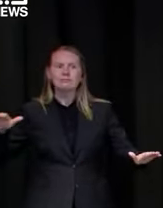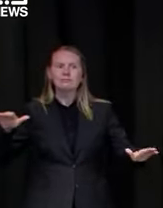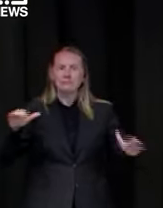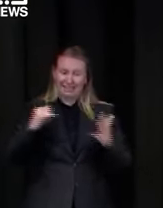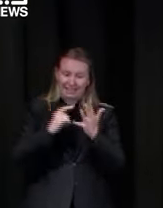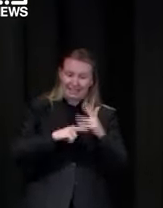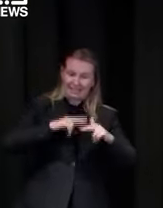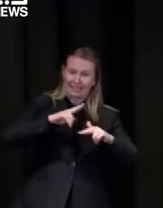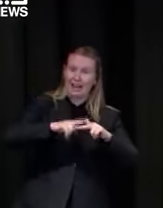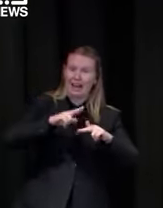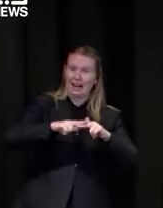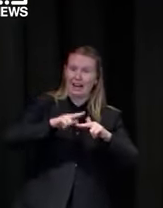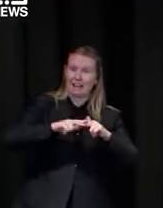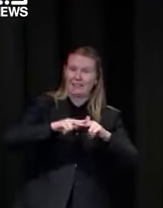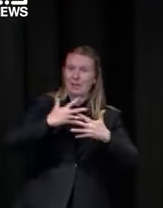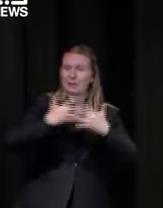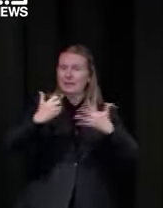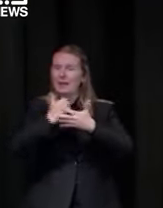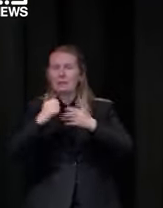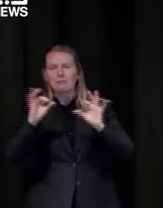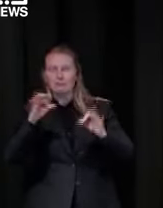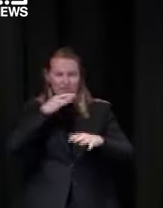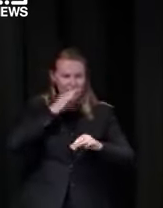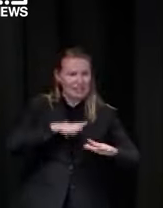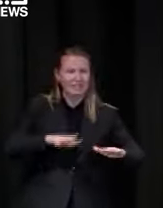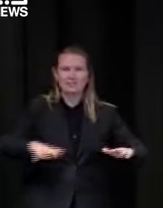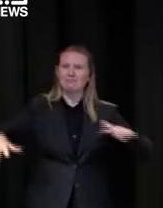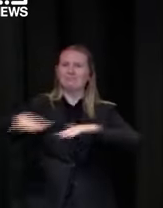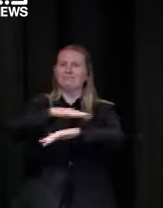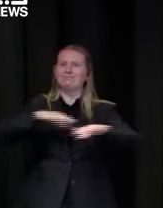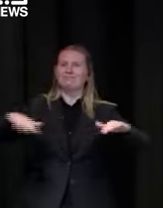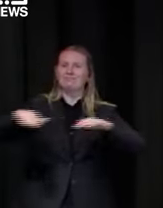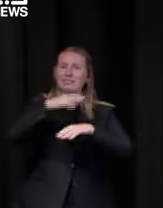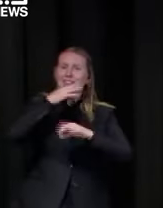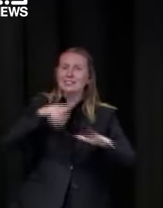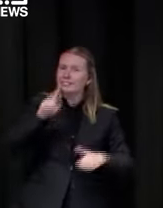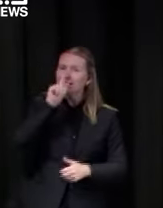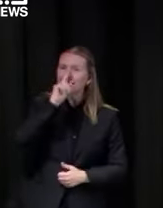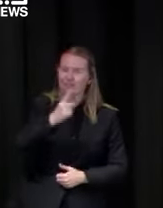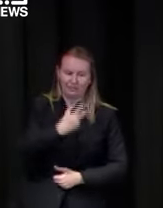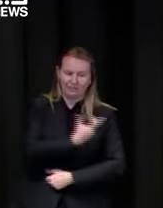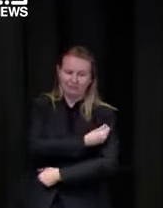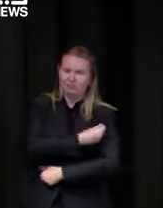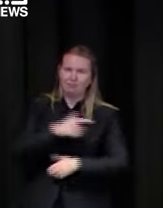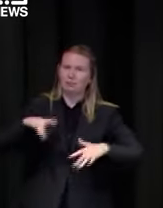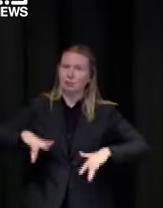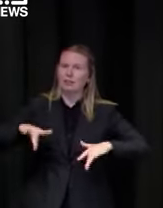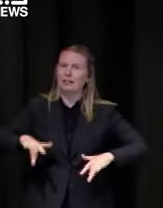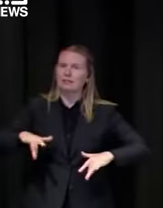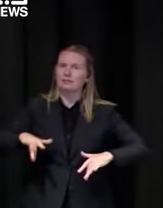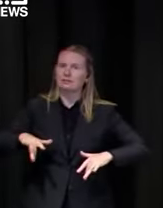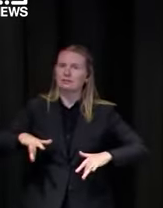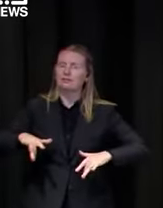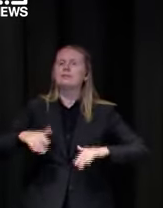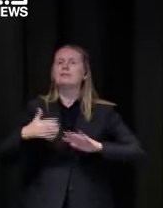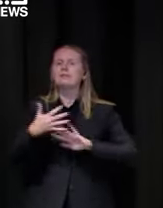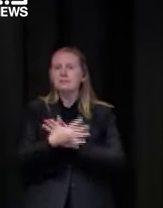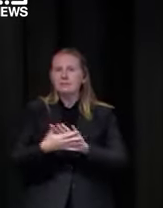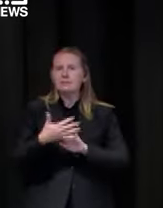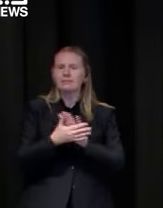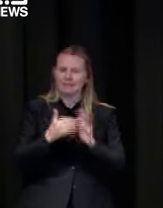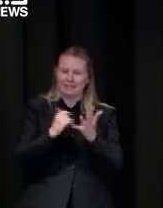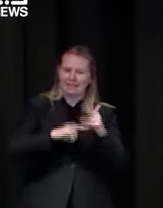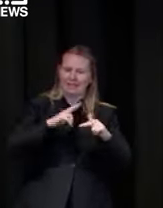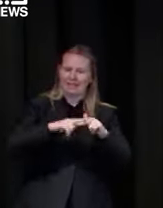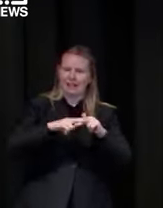the staff it's in fact the kids and those kids cannot get vaccinated there's no vaccine for them so you know this is why